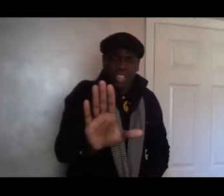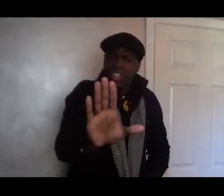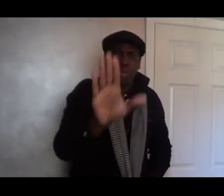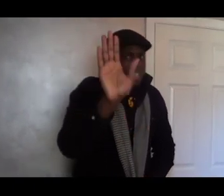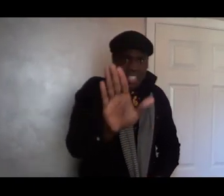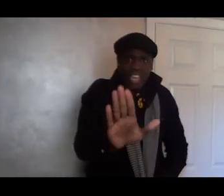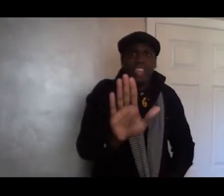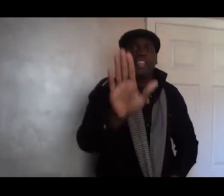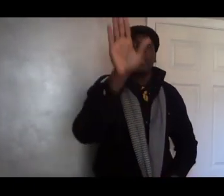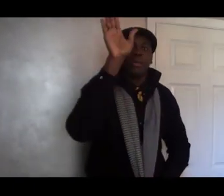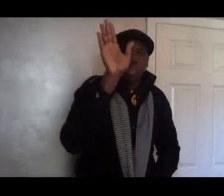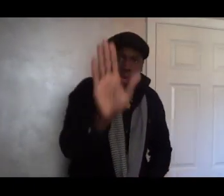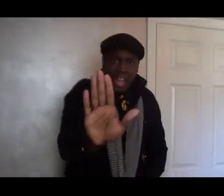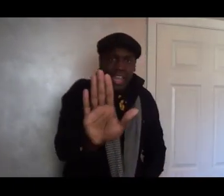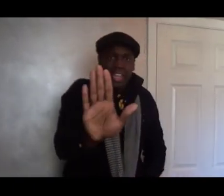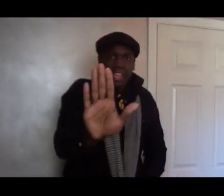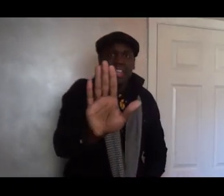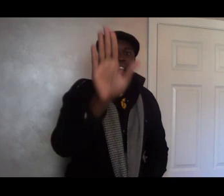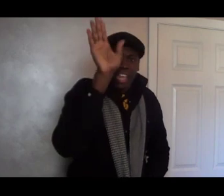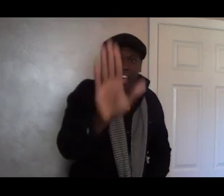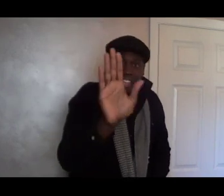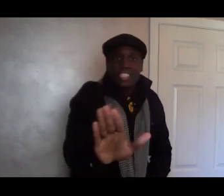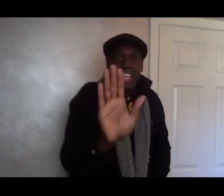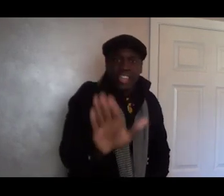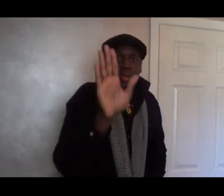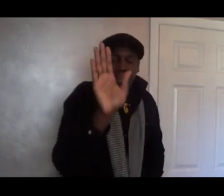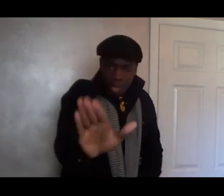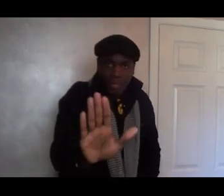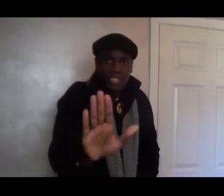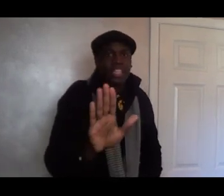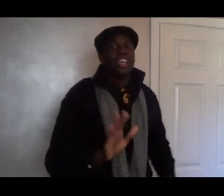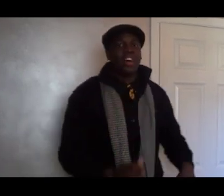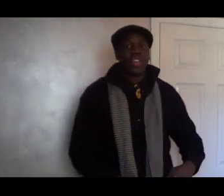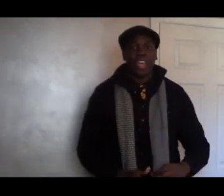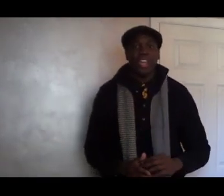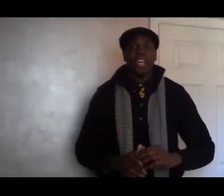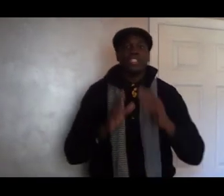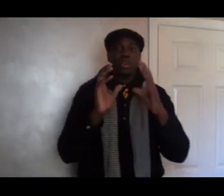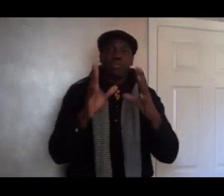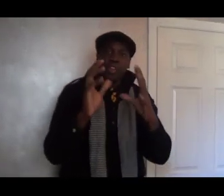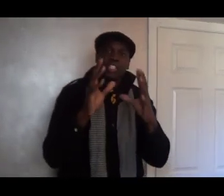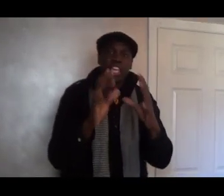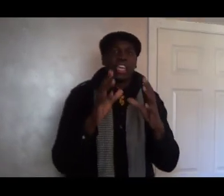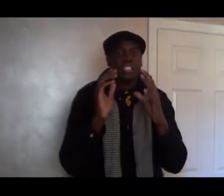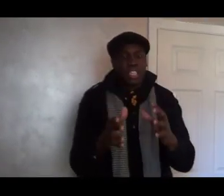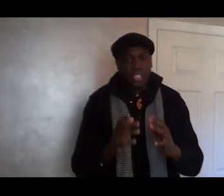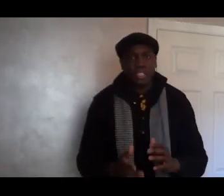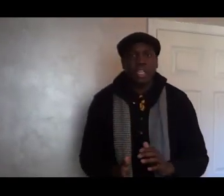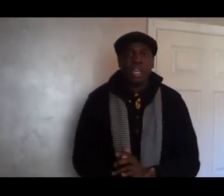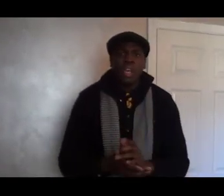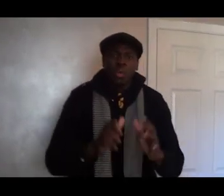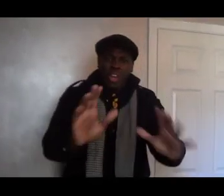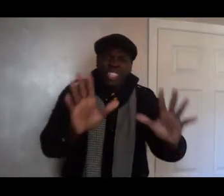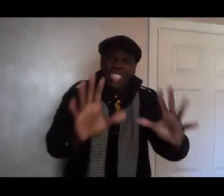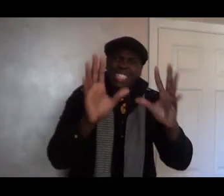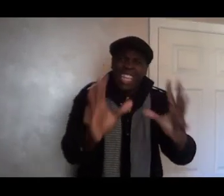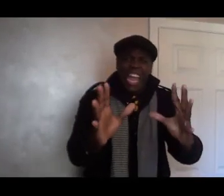Once again, pray and understand your purpose. Okay? So the first thing is this, what is a desire?